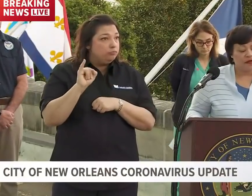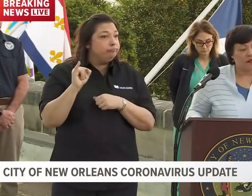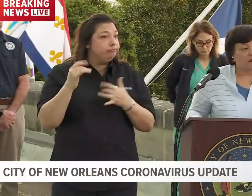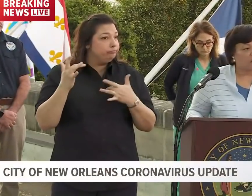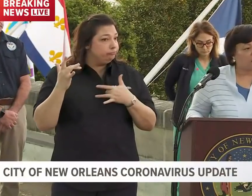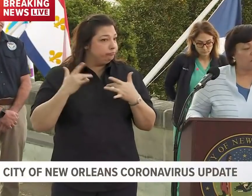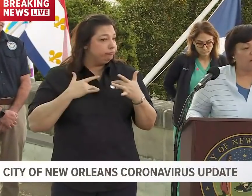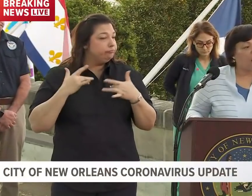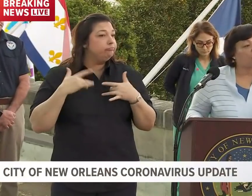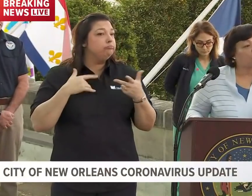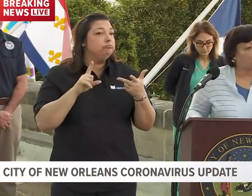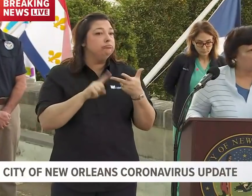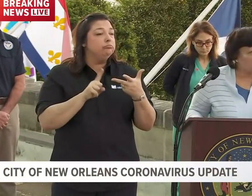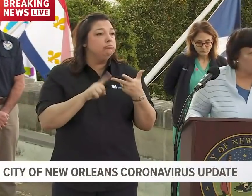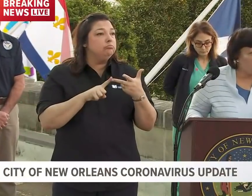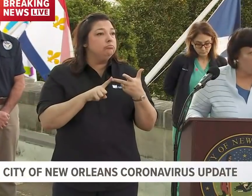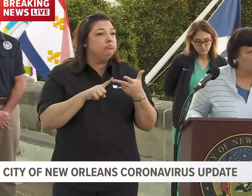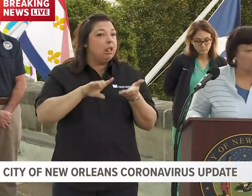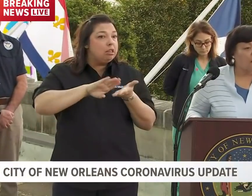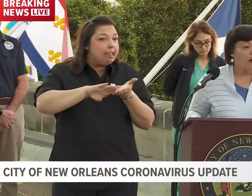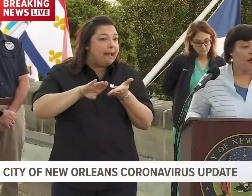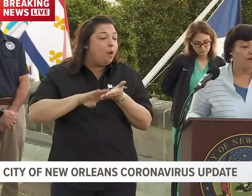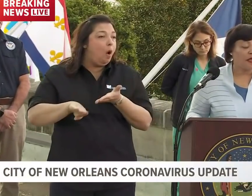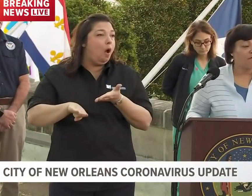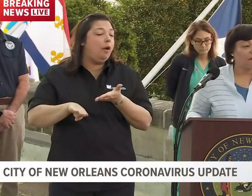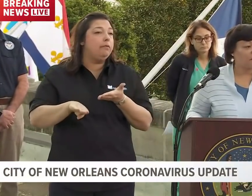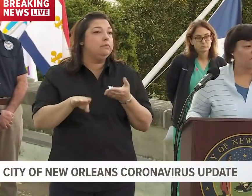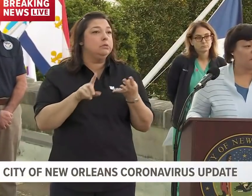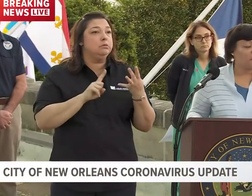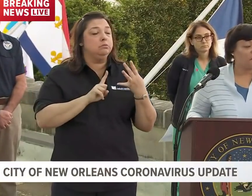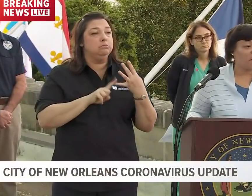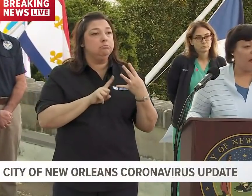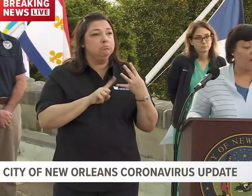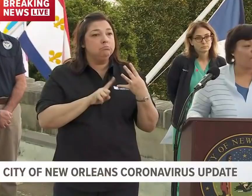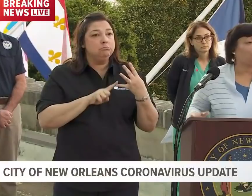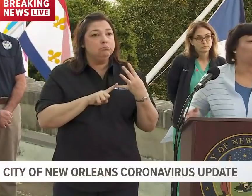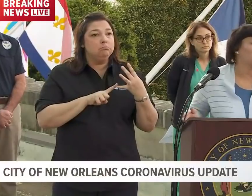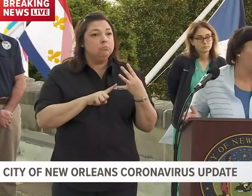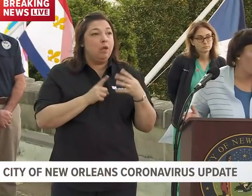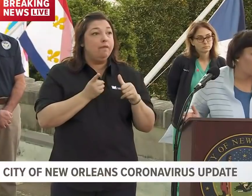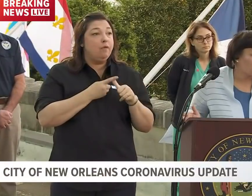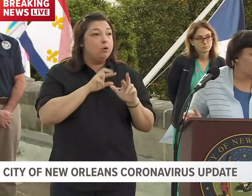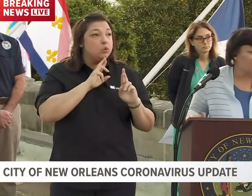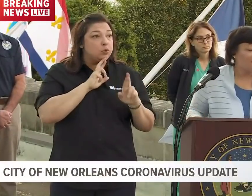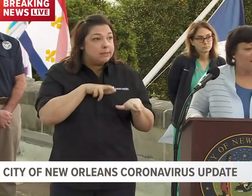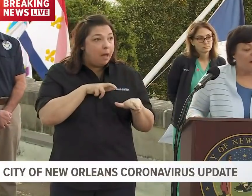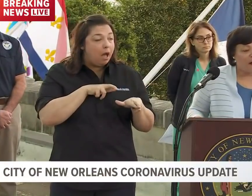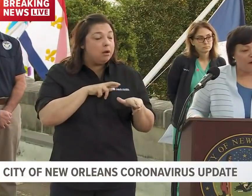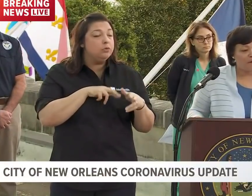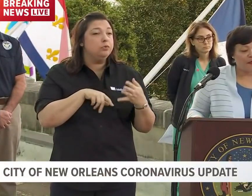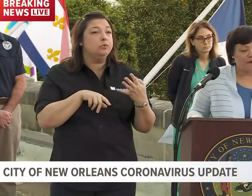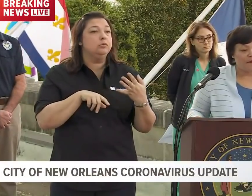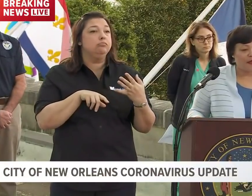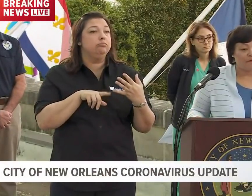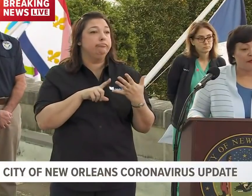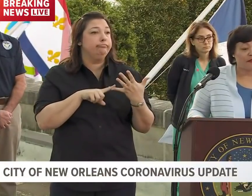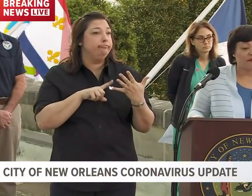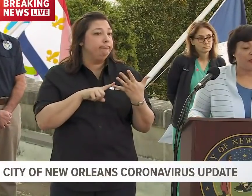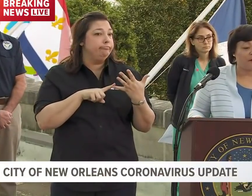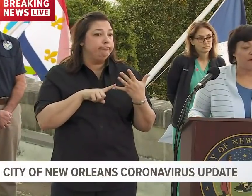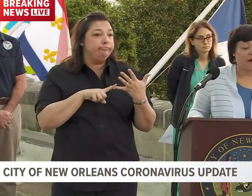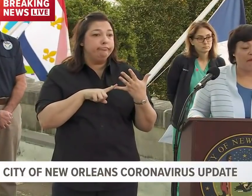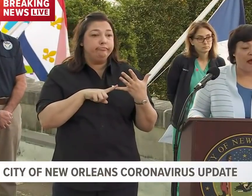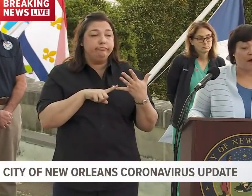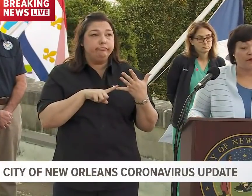They've been concerned about, you know, layoffs. They've been concerned about first responders. They've been